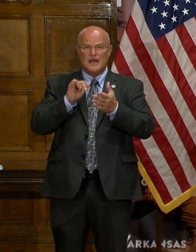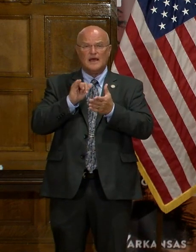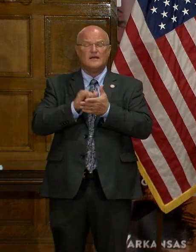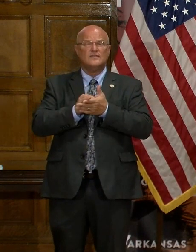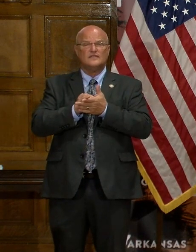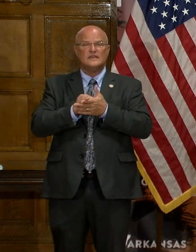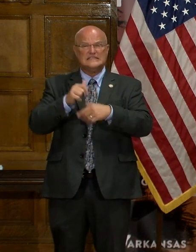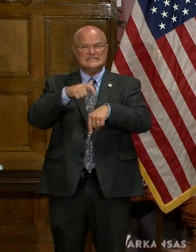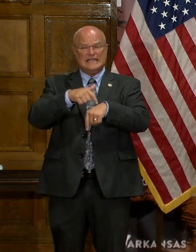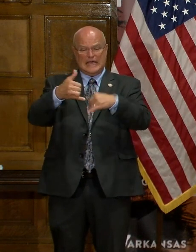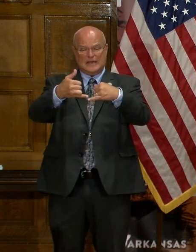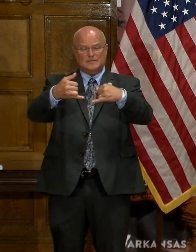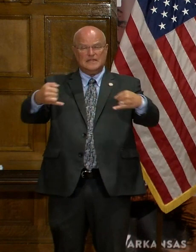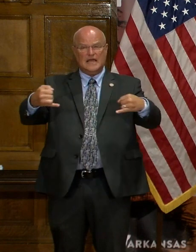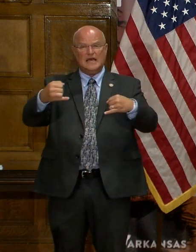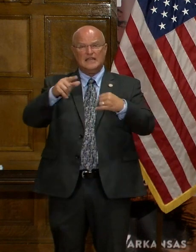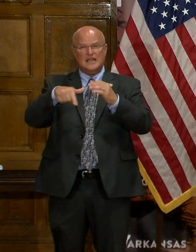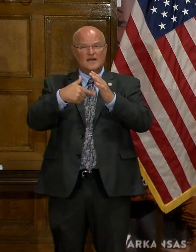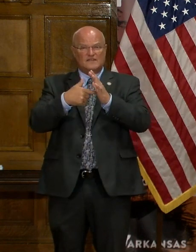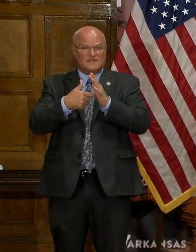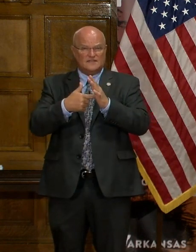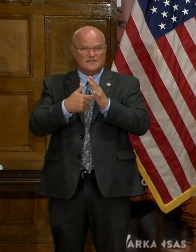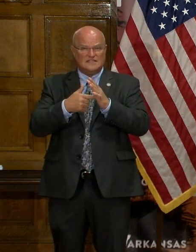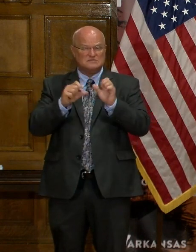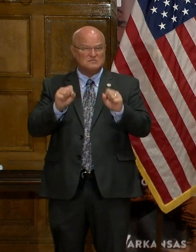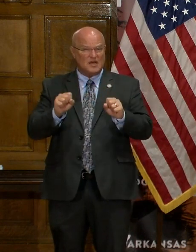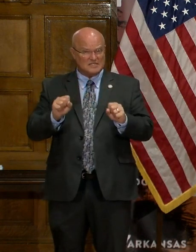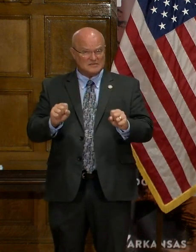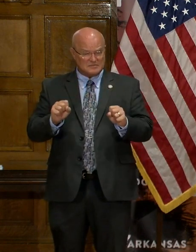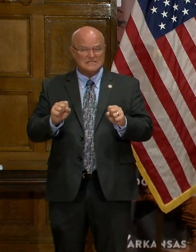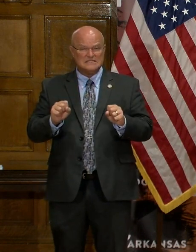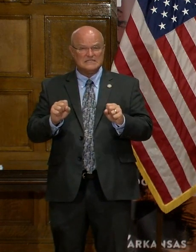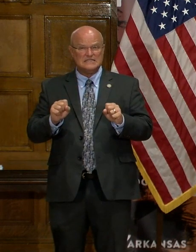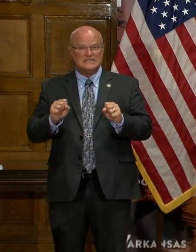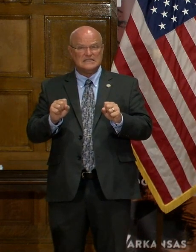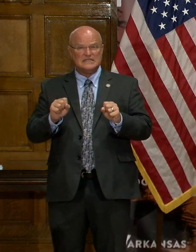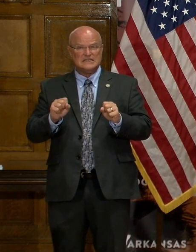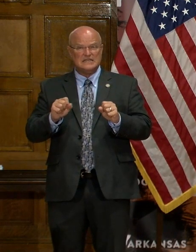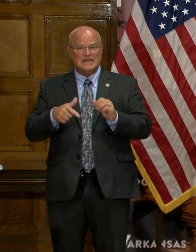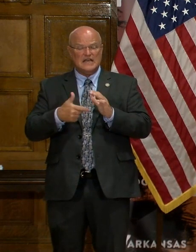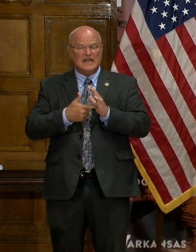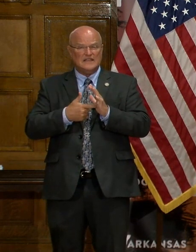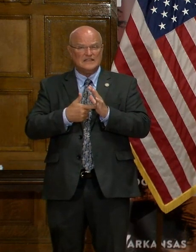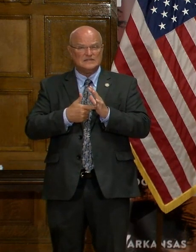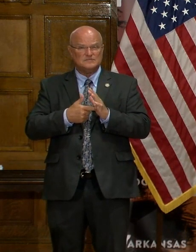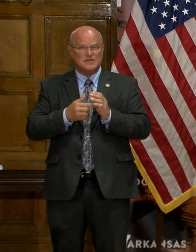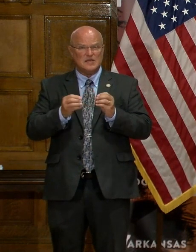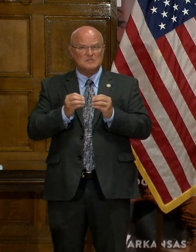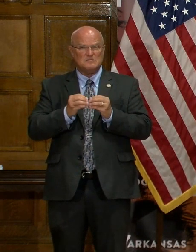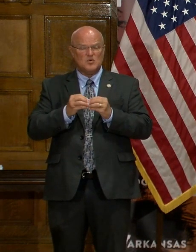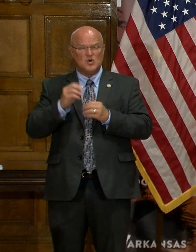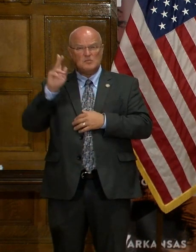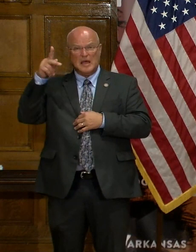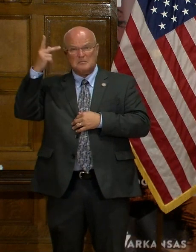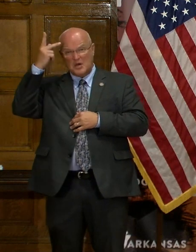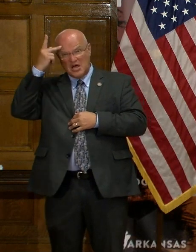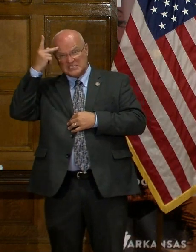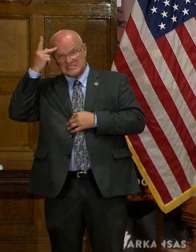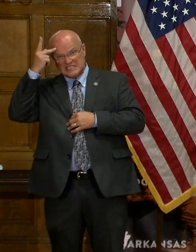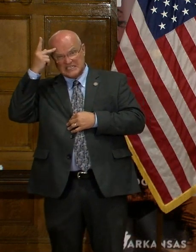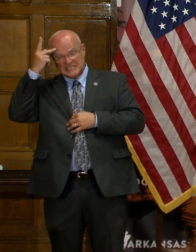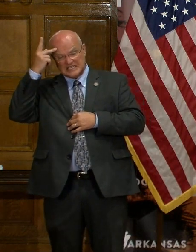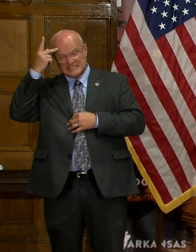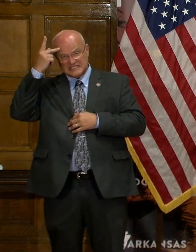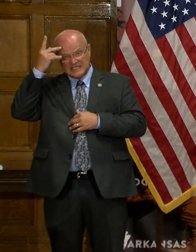timeline of this and the possibility of this being motivated more by politics given